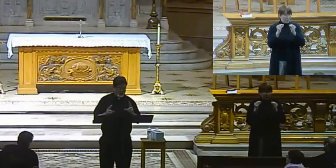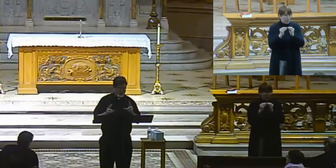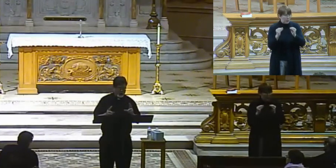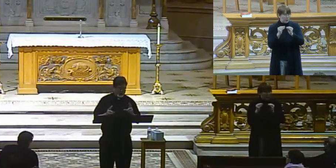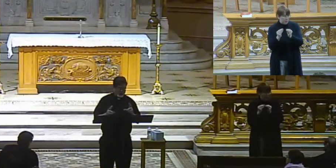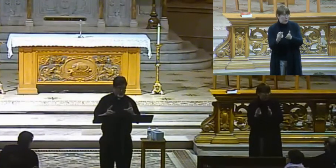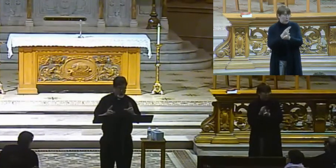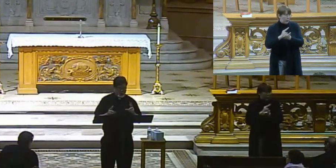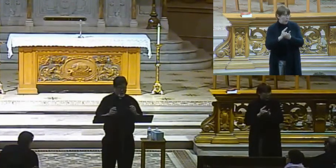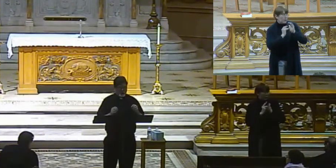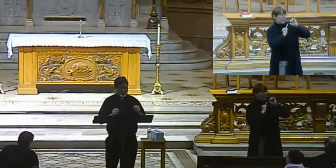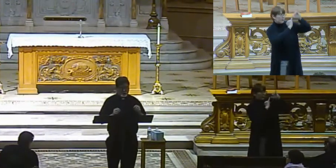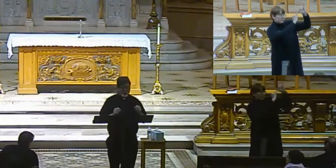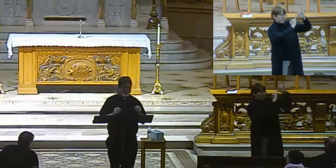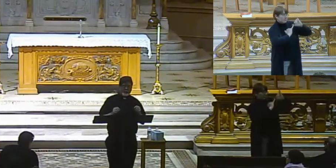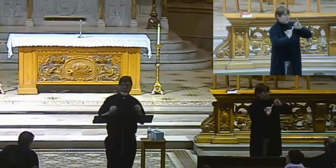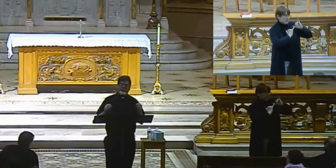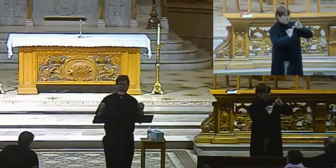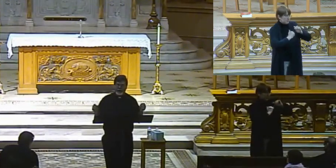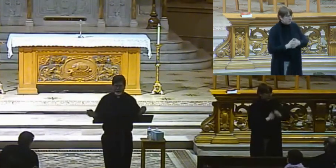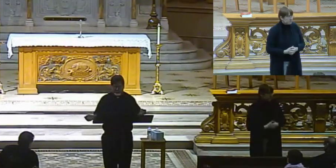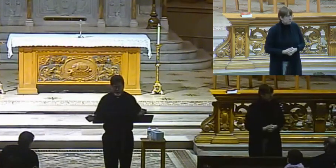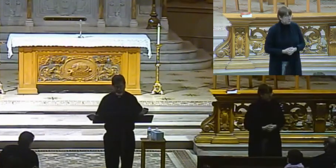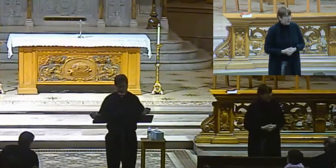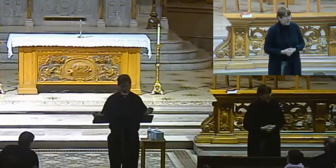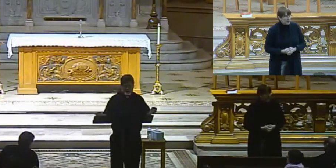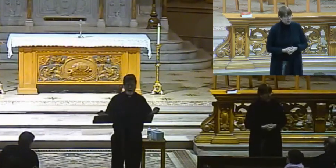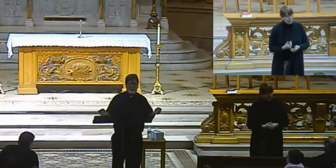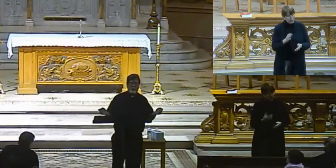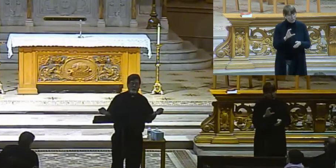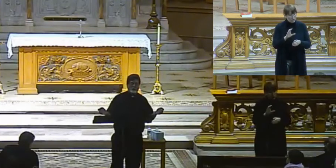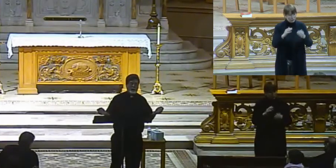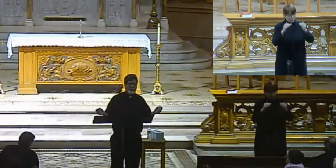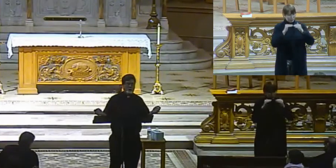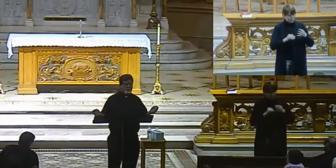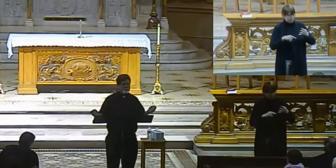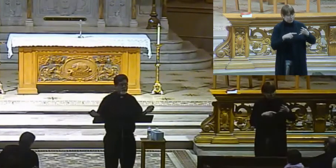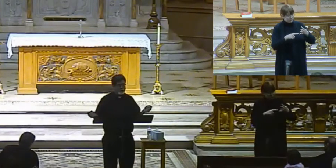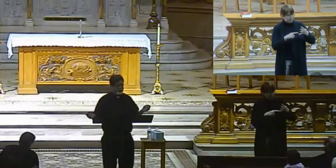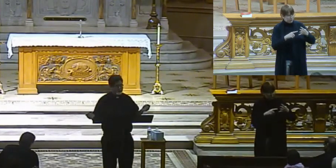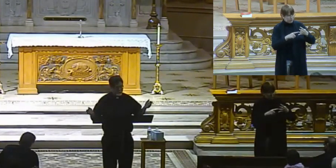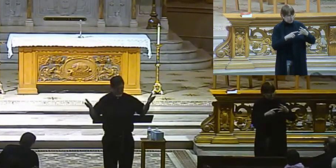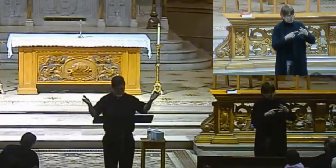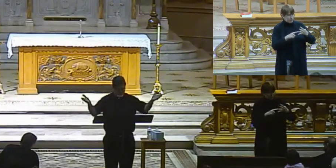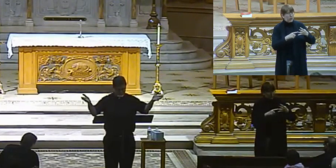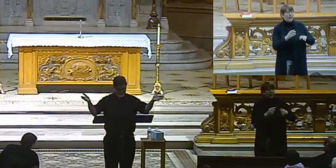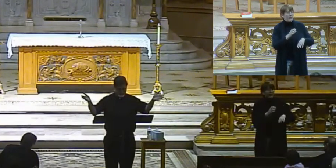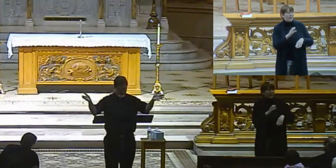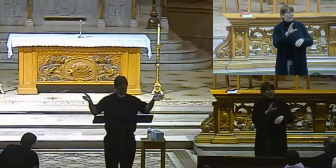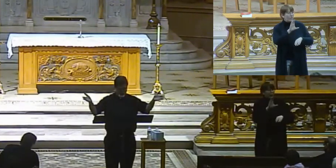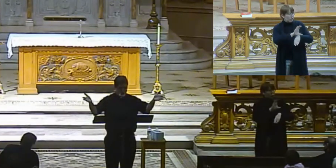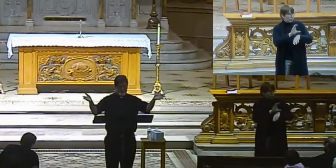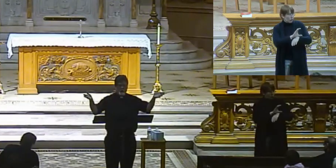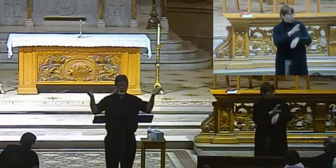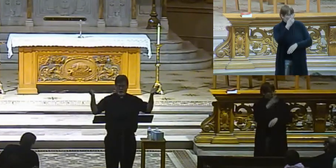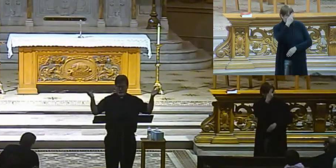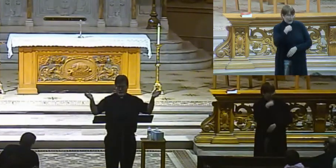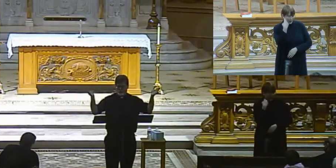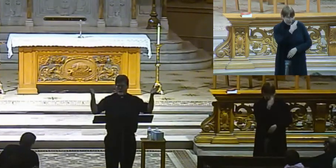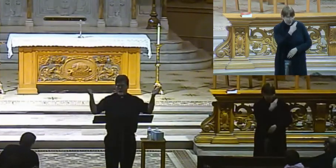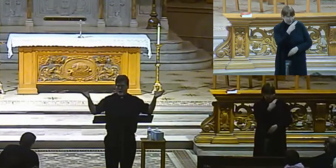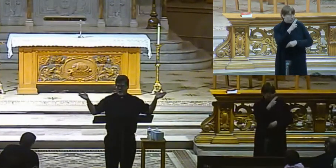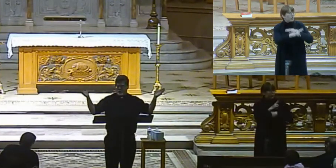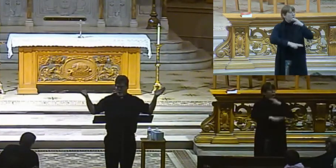more like Christ. The church is Catholic. Now, what does that word mean? Universal.